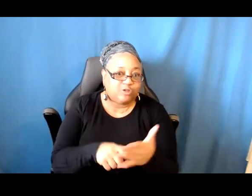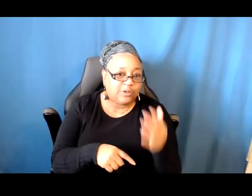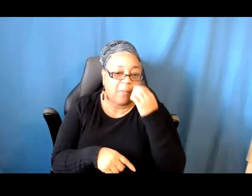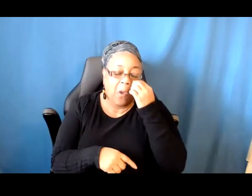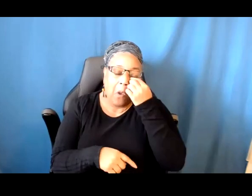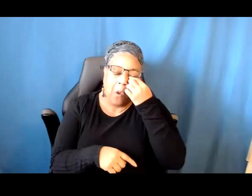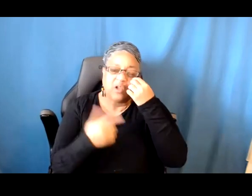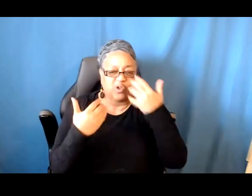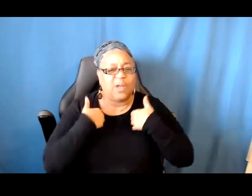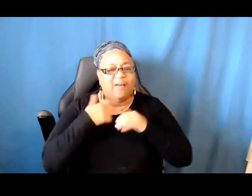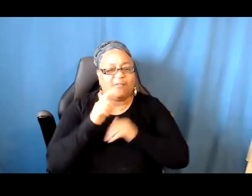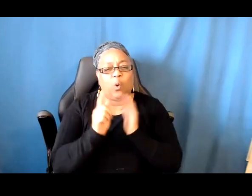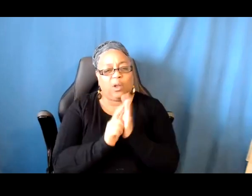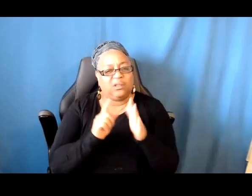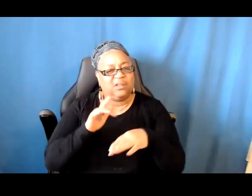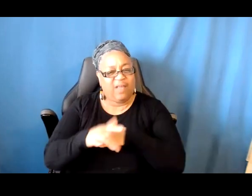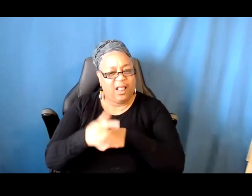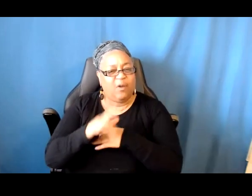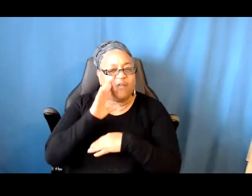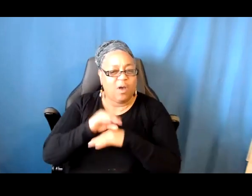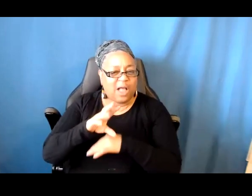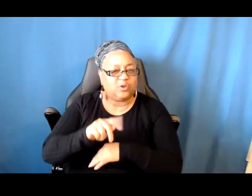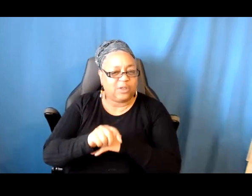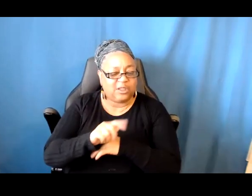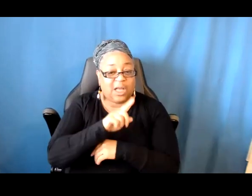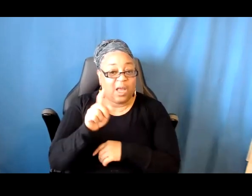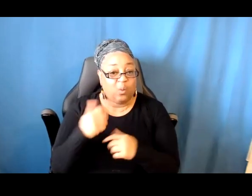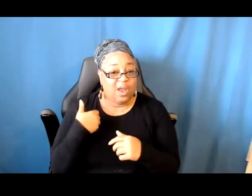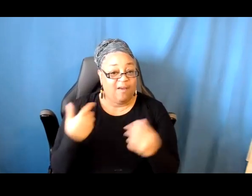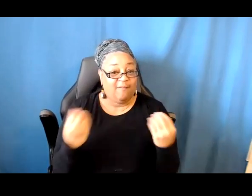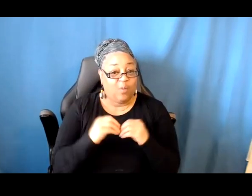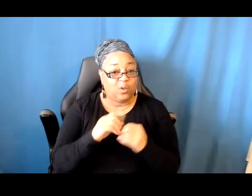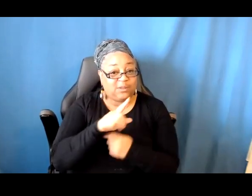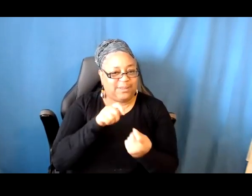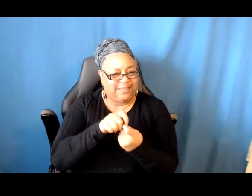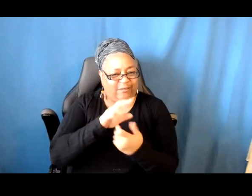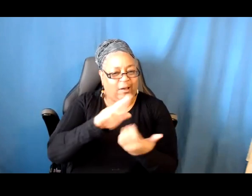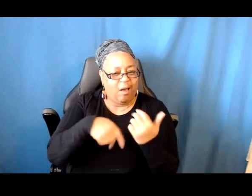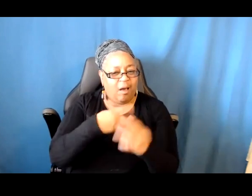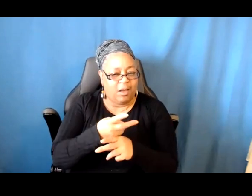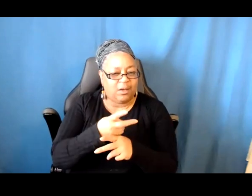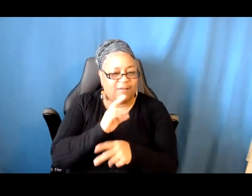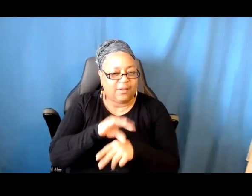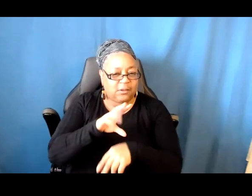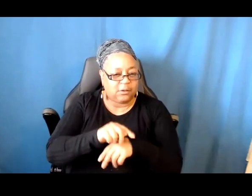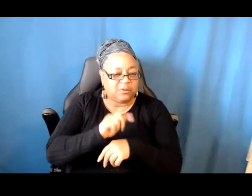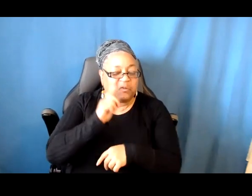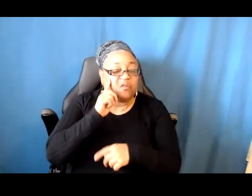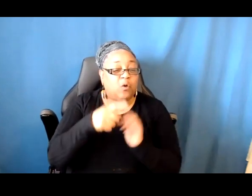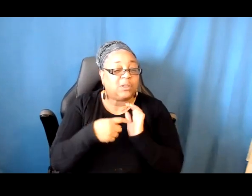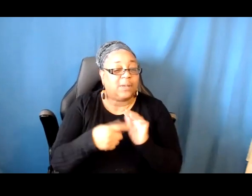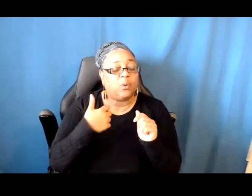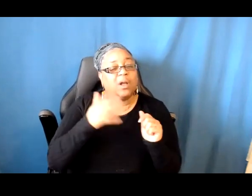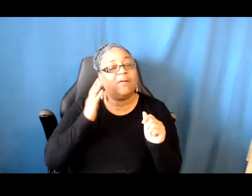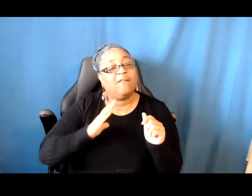We also have some more specific kinds of consultants. For example, we have one of our former